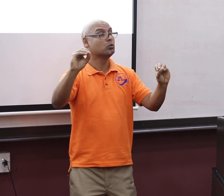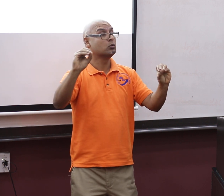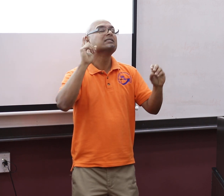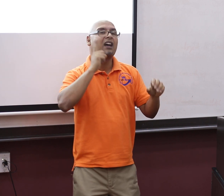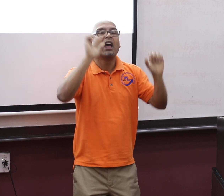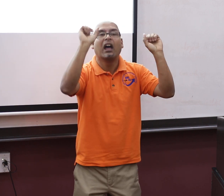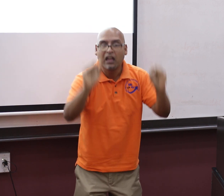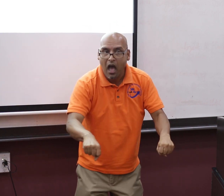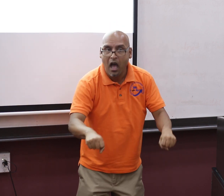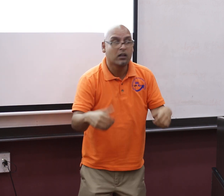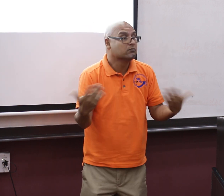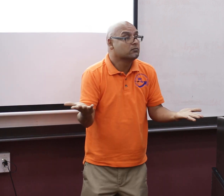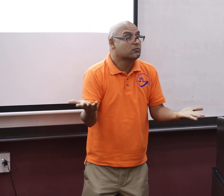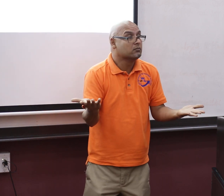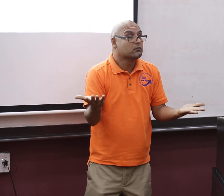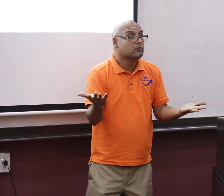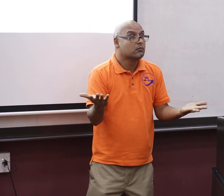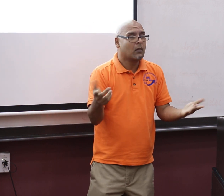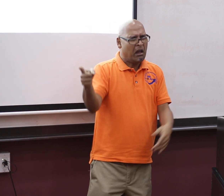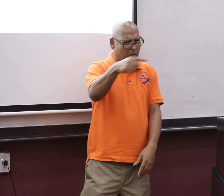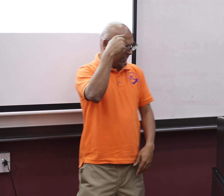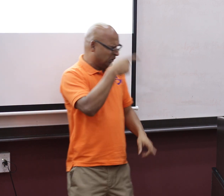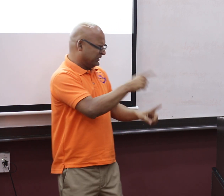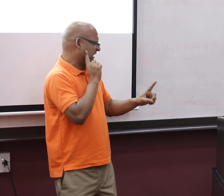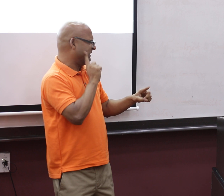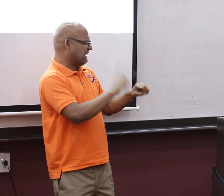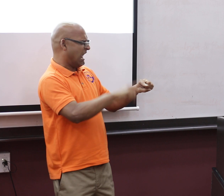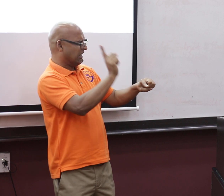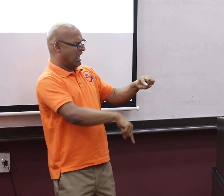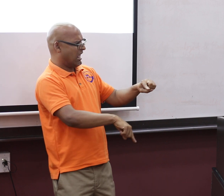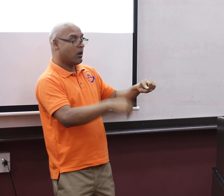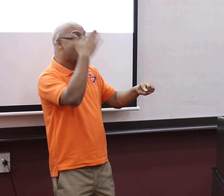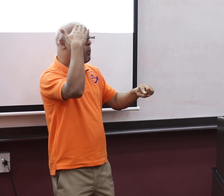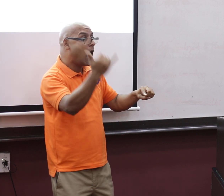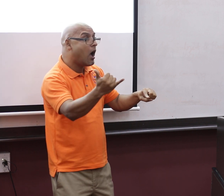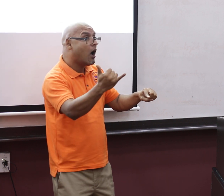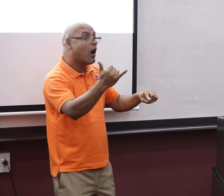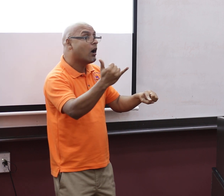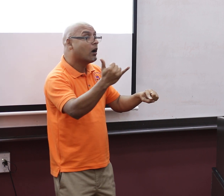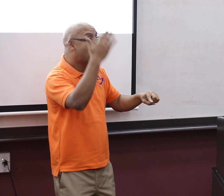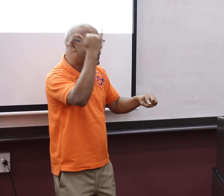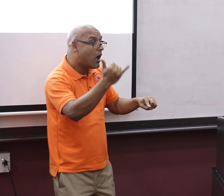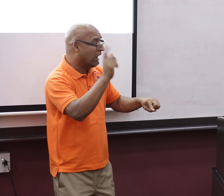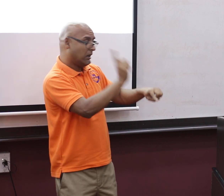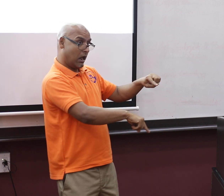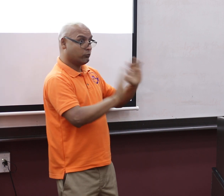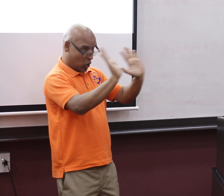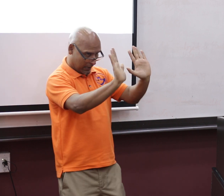Now, like to say Deaf people can do. They can do anything. In the past, we've been so used to people telling us Deaf